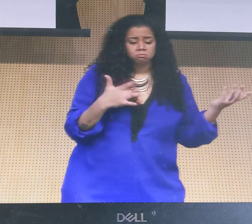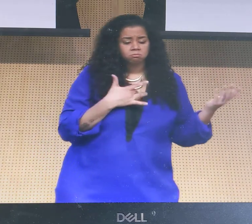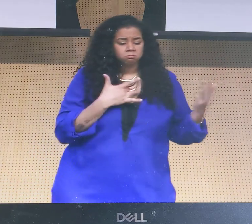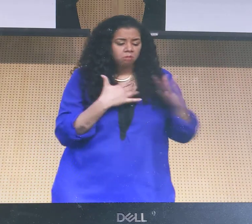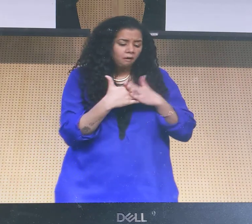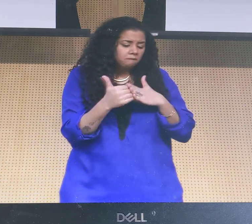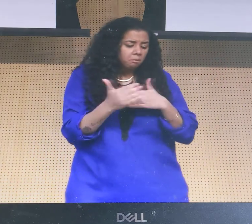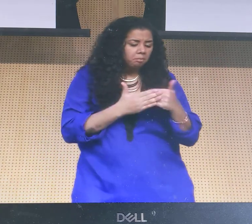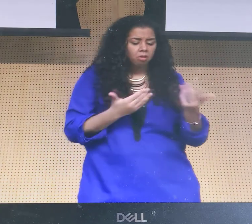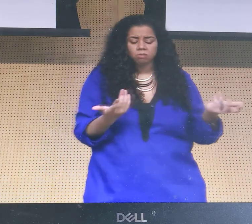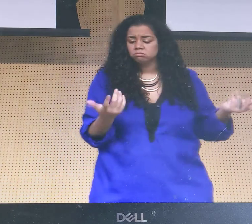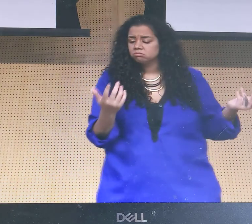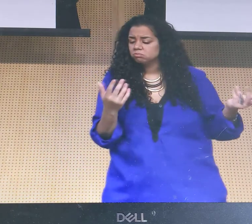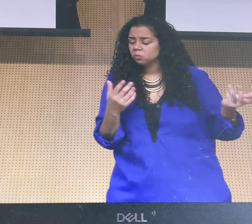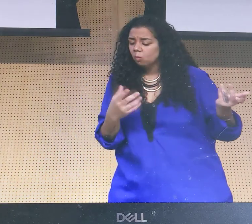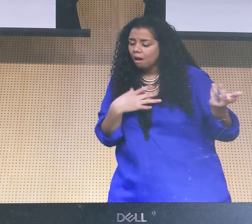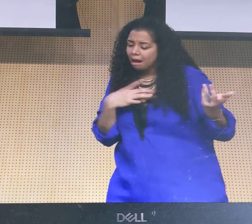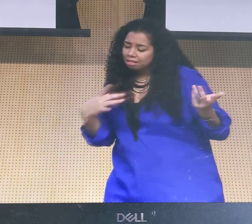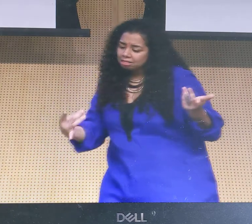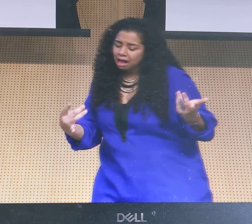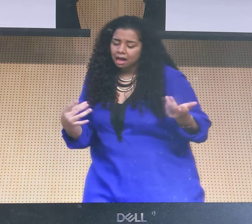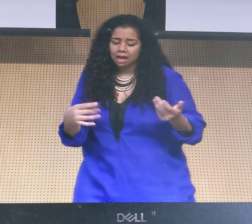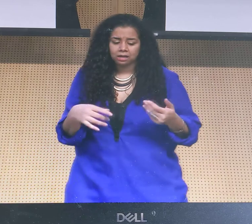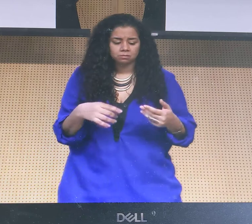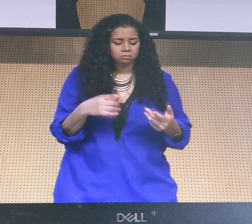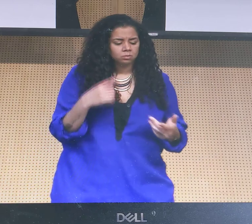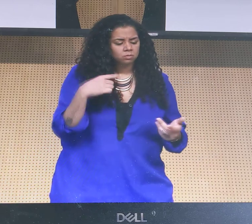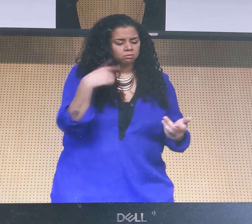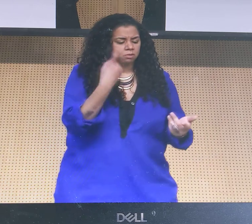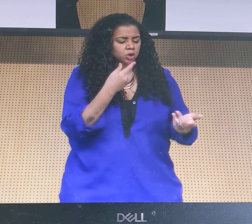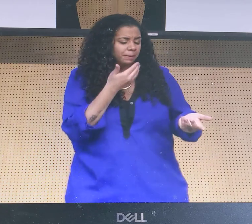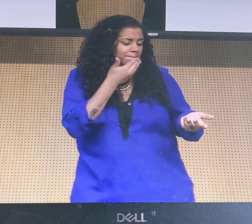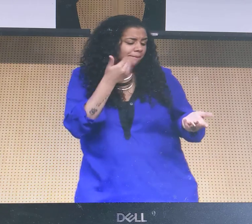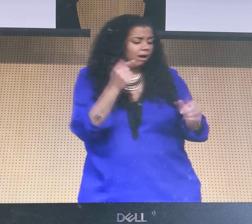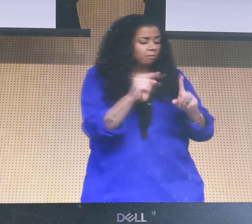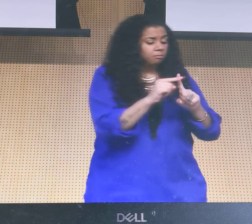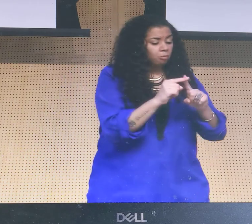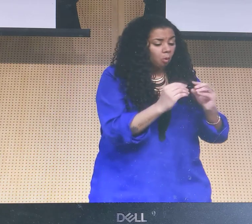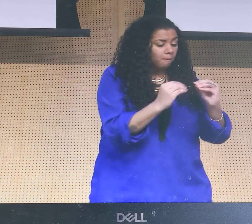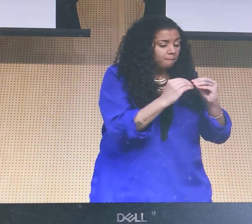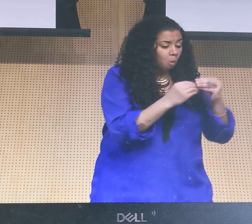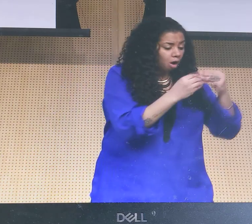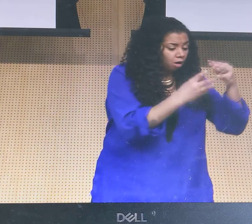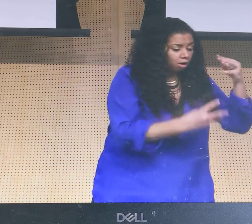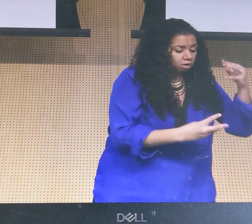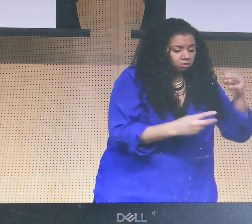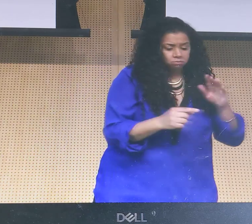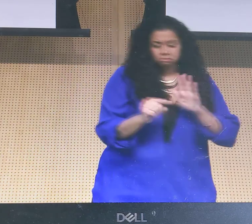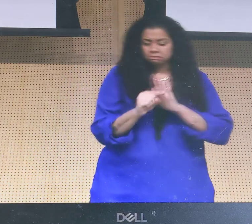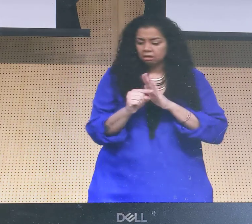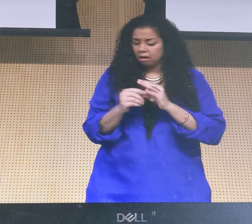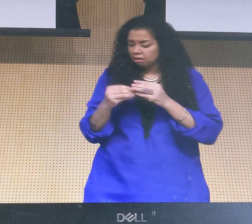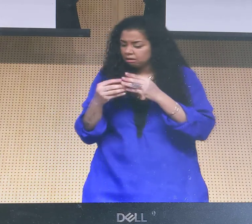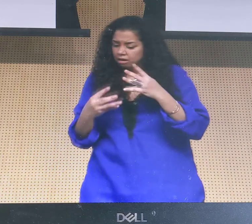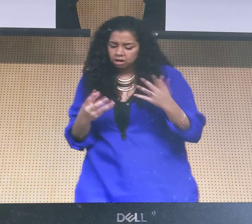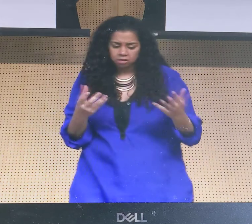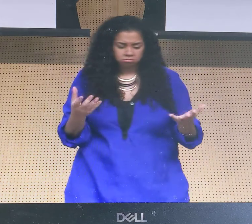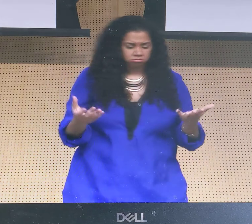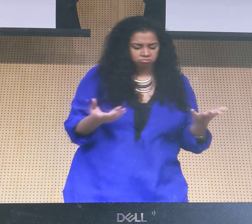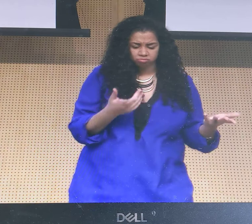Choices are something we think about. We think, is this something I feel comfortable with? Do I like it? You know, what are the pros and the